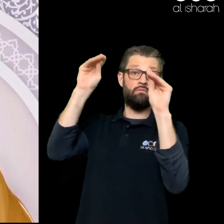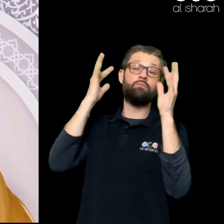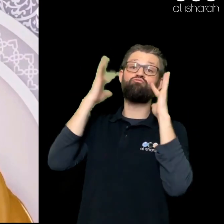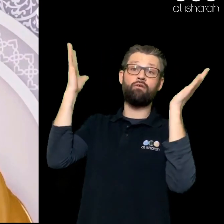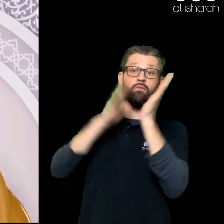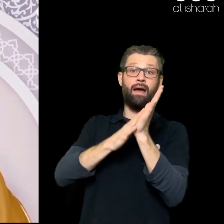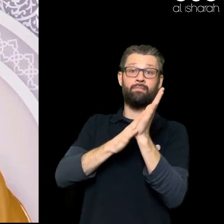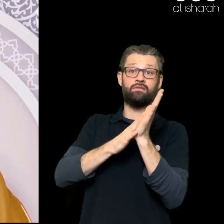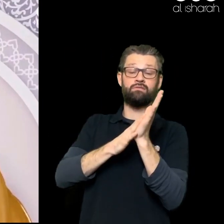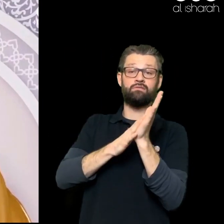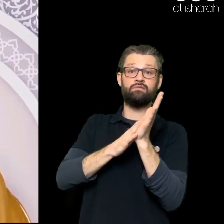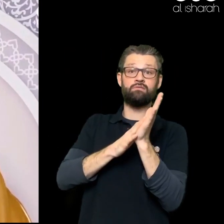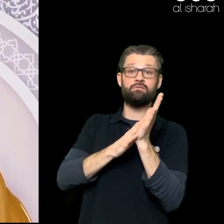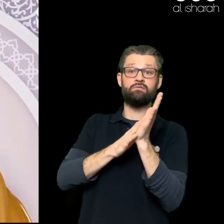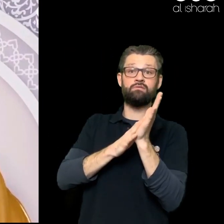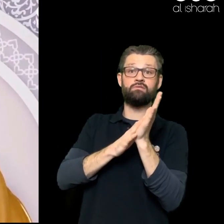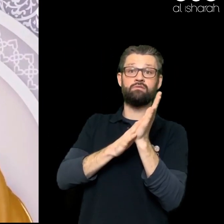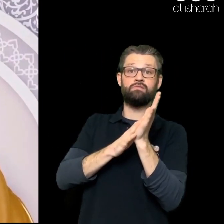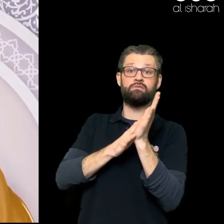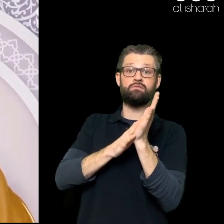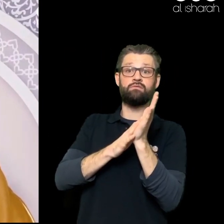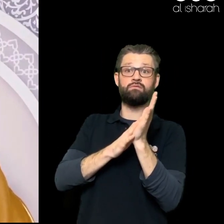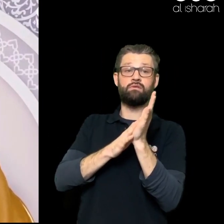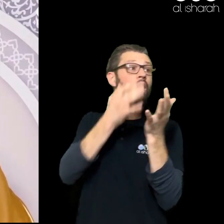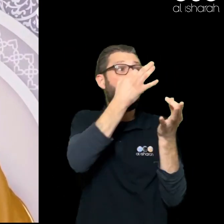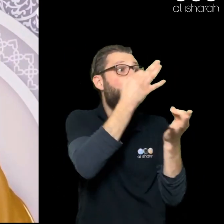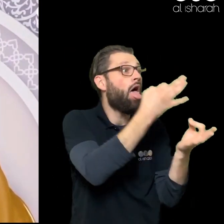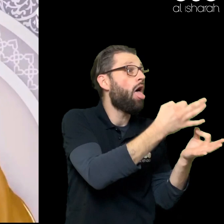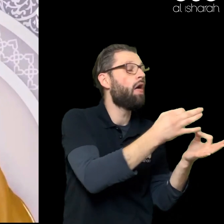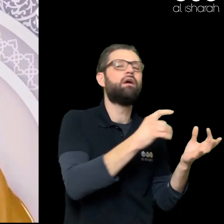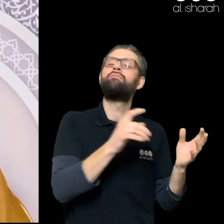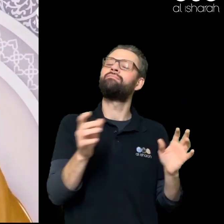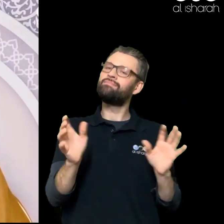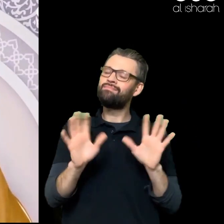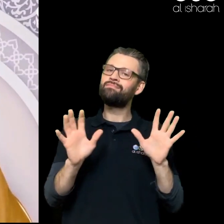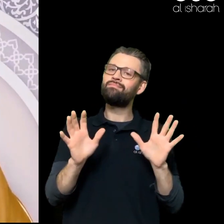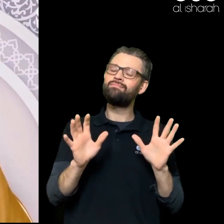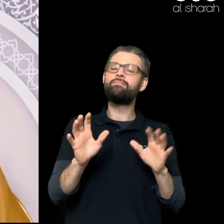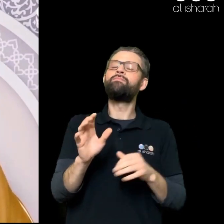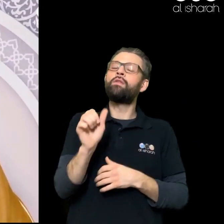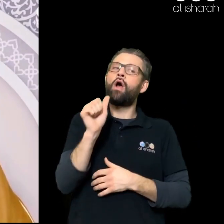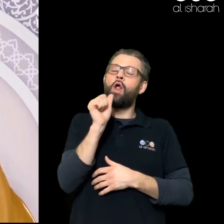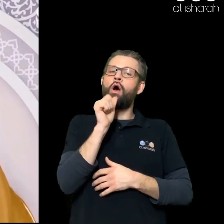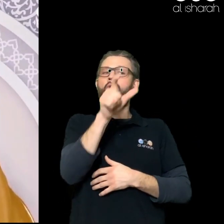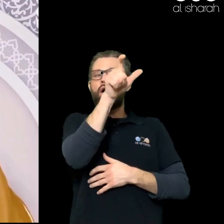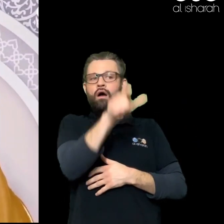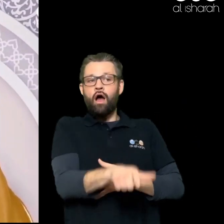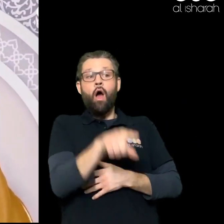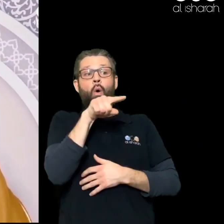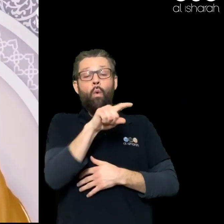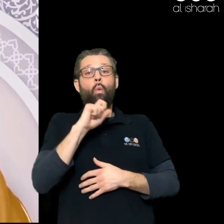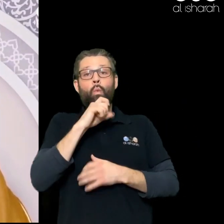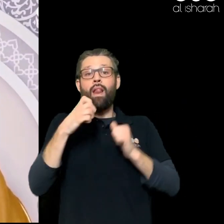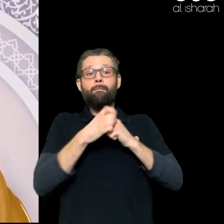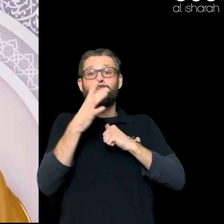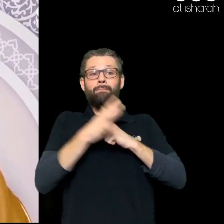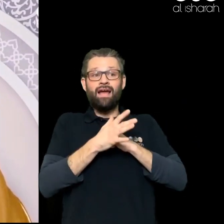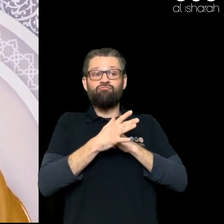other things Yes It's important to know That the person You are actually Going to marry Looks acceptable To you Because